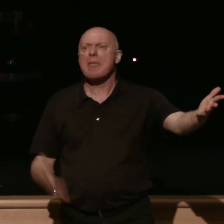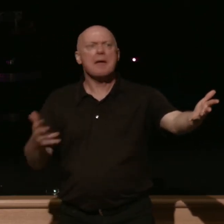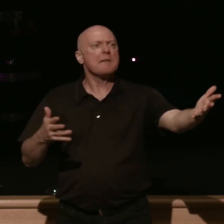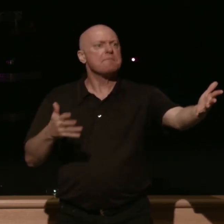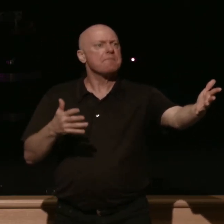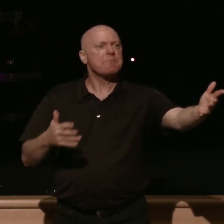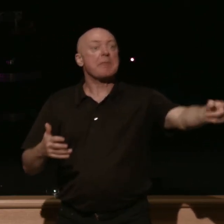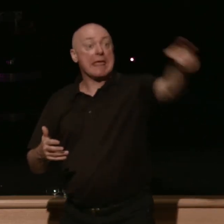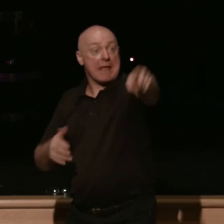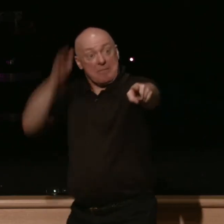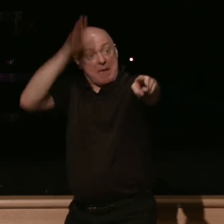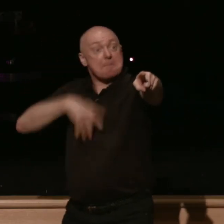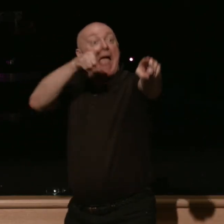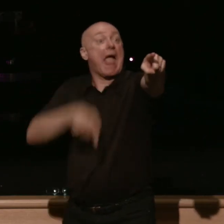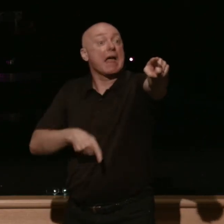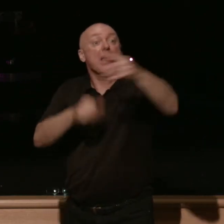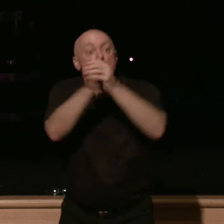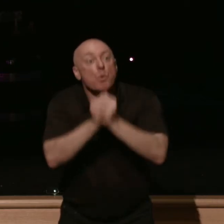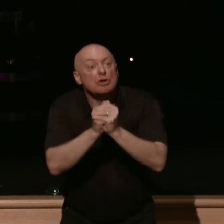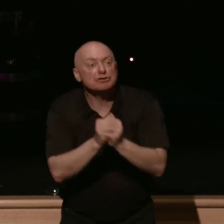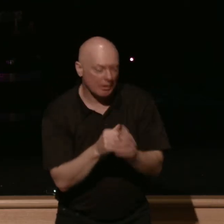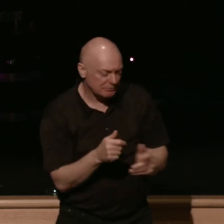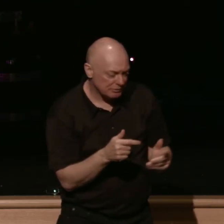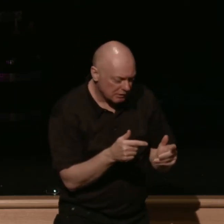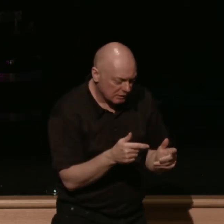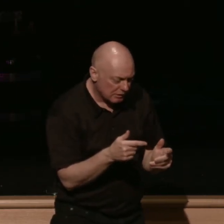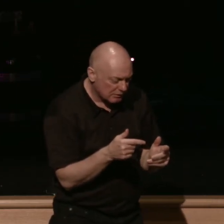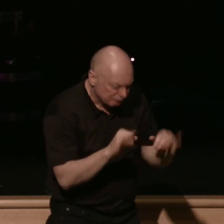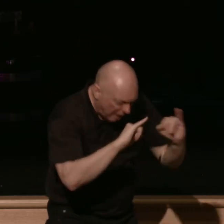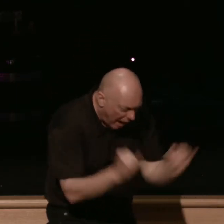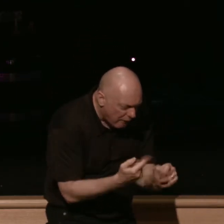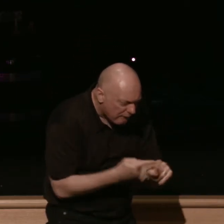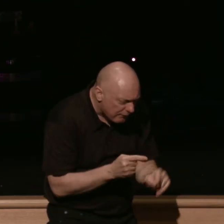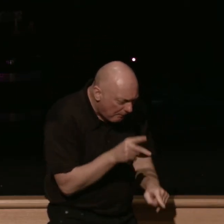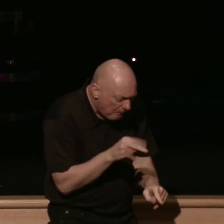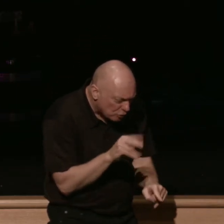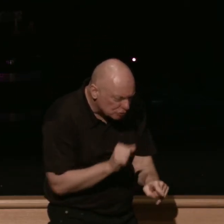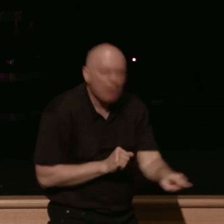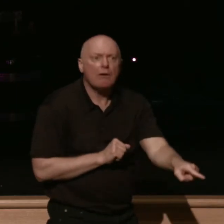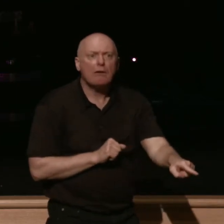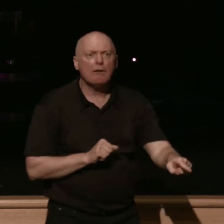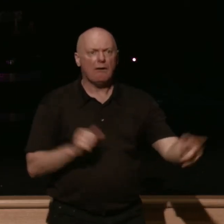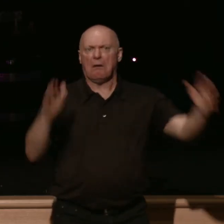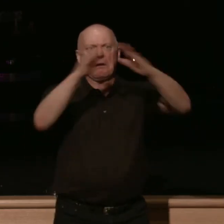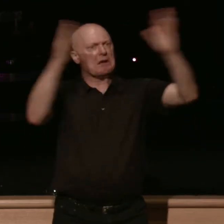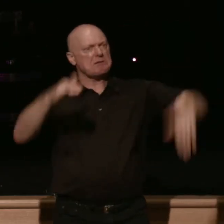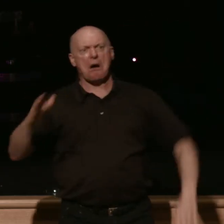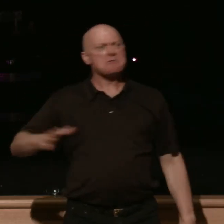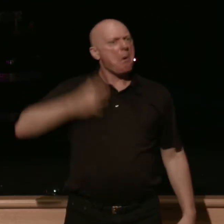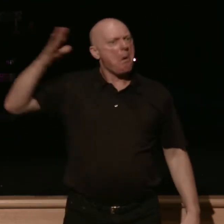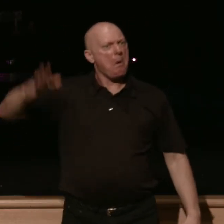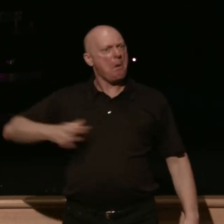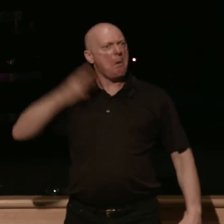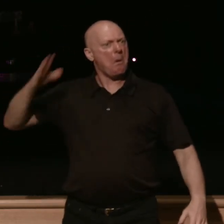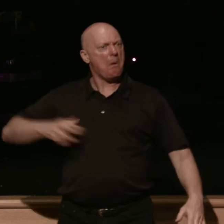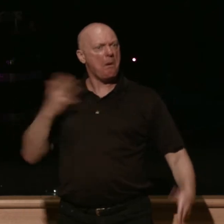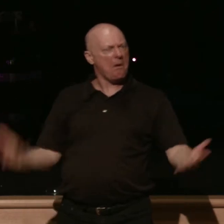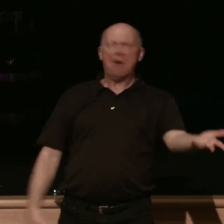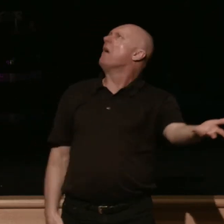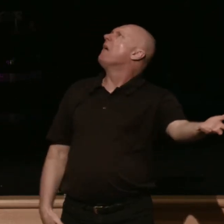This guy right here, he worships a God from Persia. And his house looks like it's getting blessed. This guy over